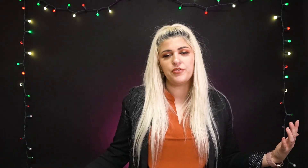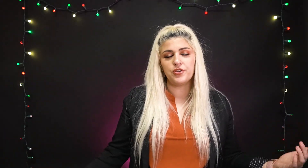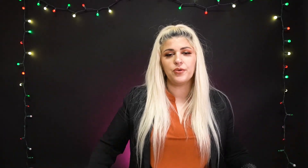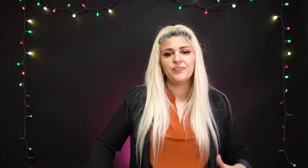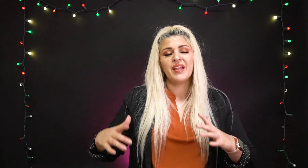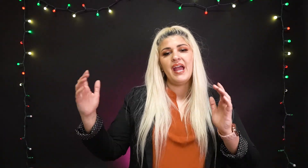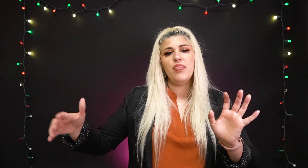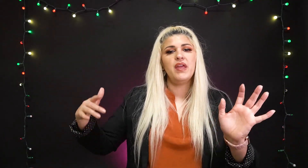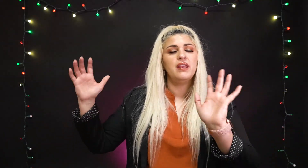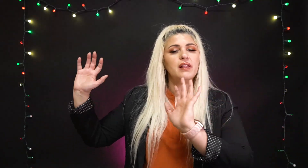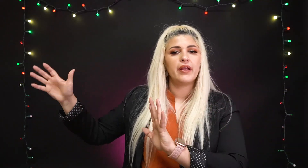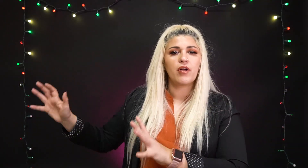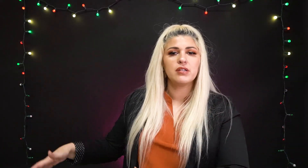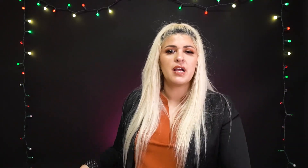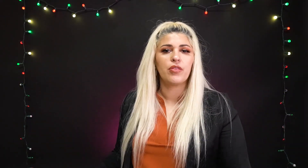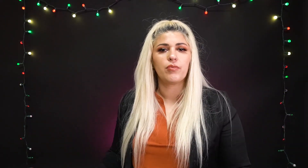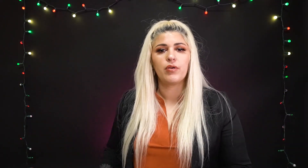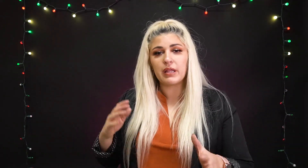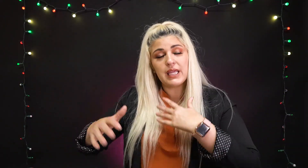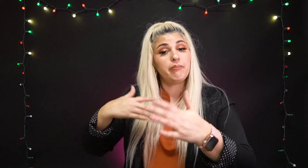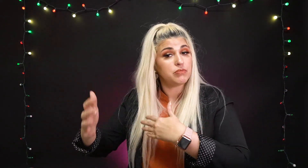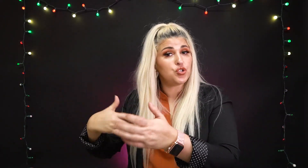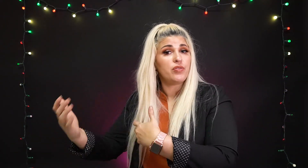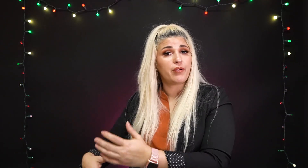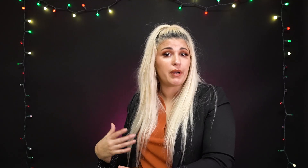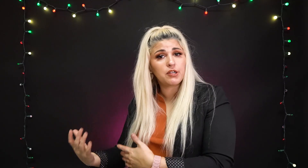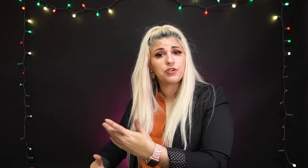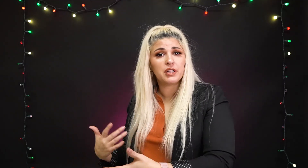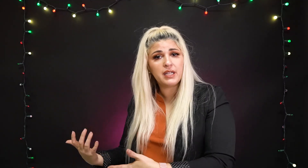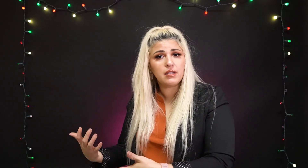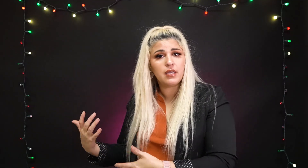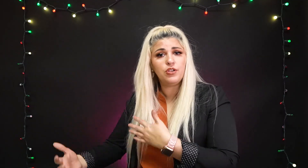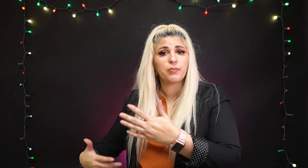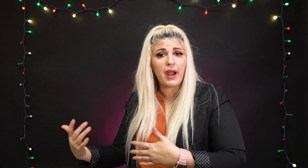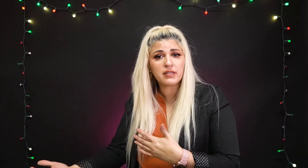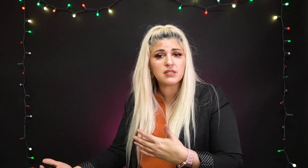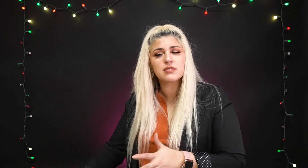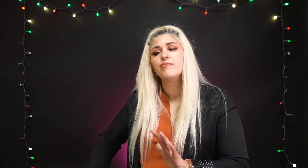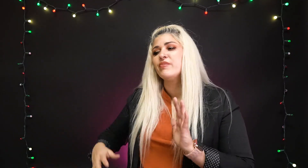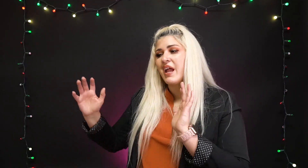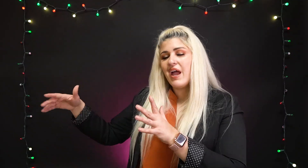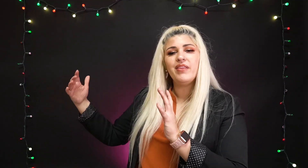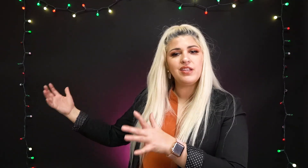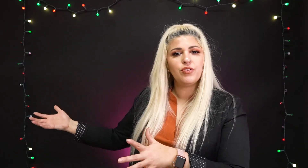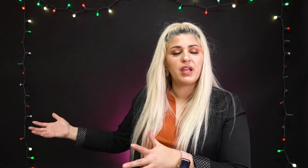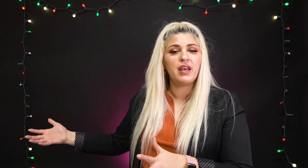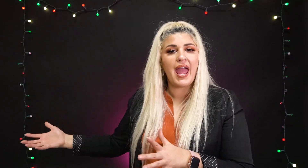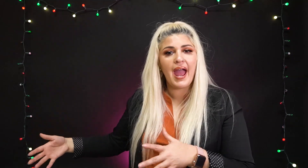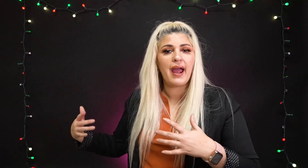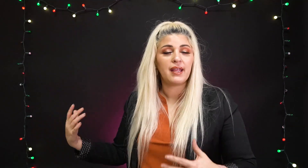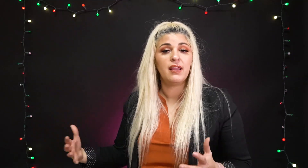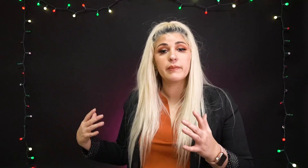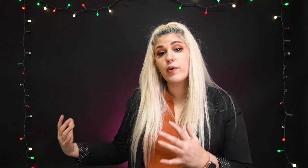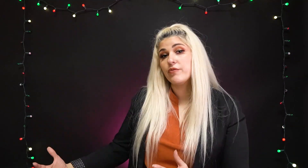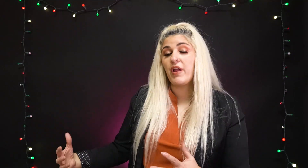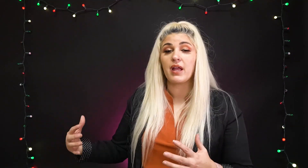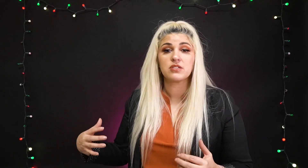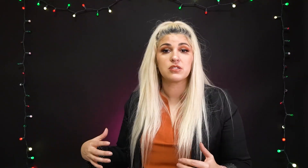do. And then later on down the road, keep doing that regularly in your practice. And then you can add in the more advanced,